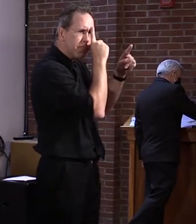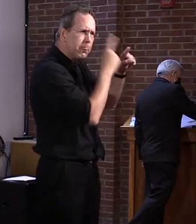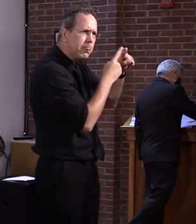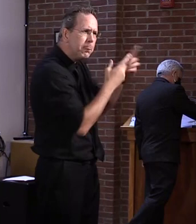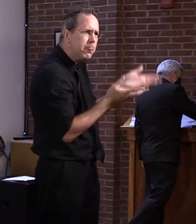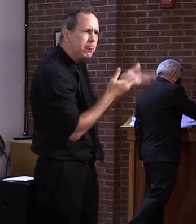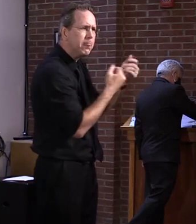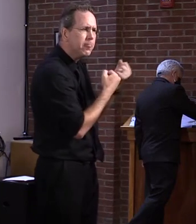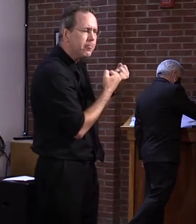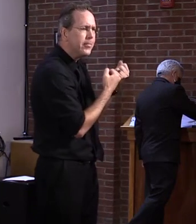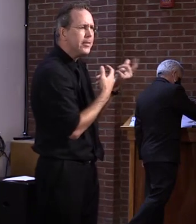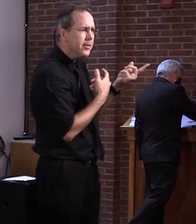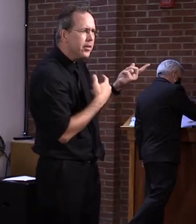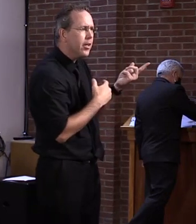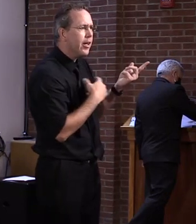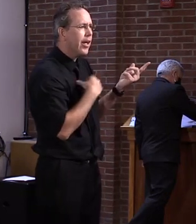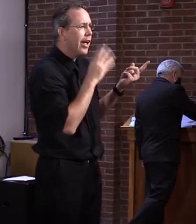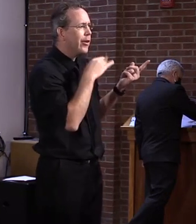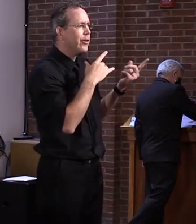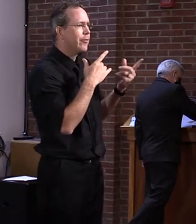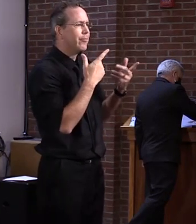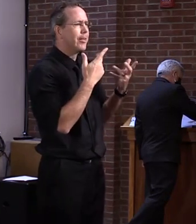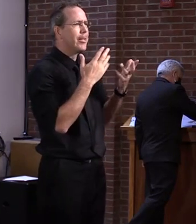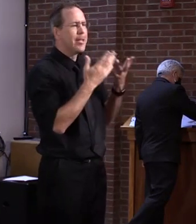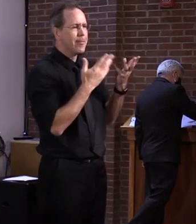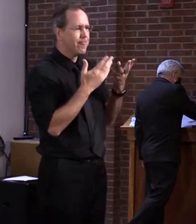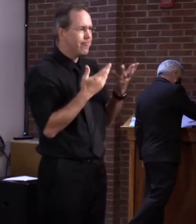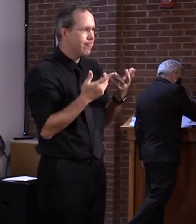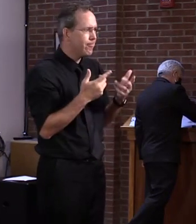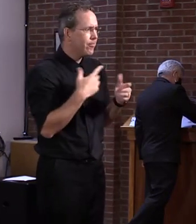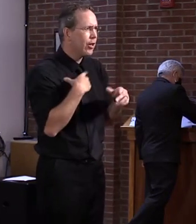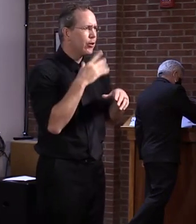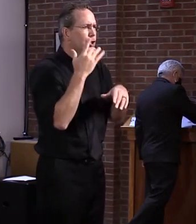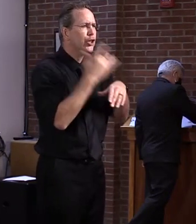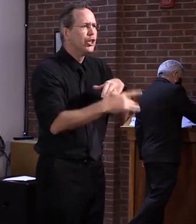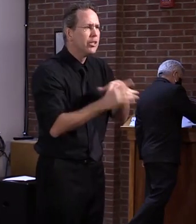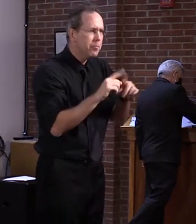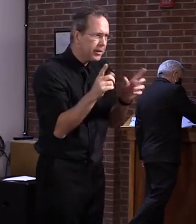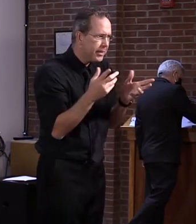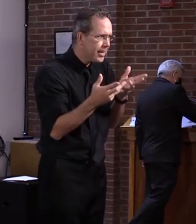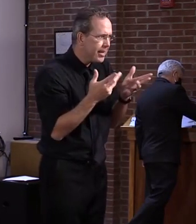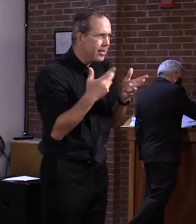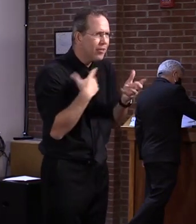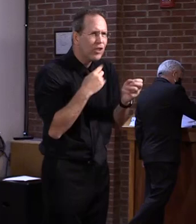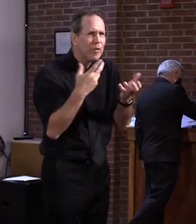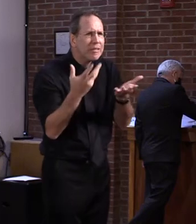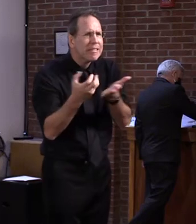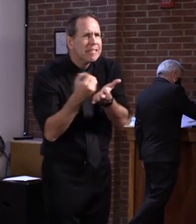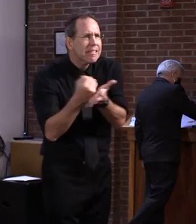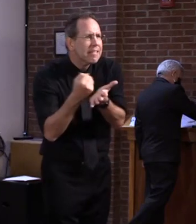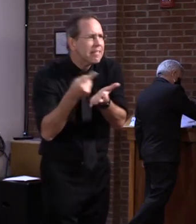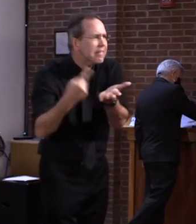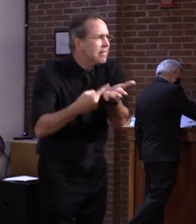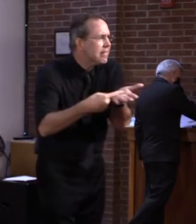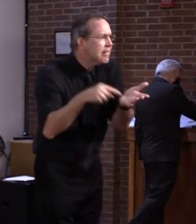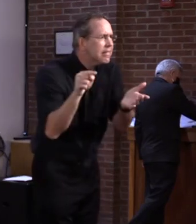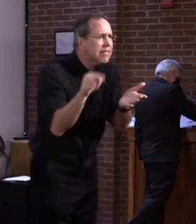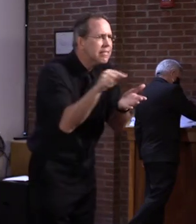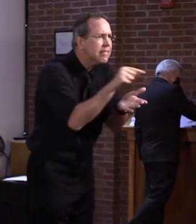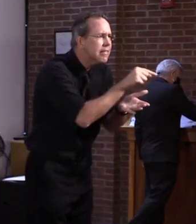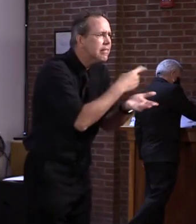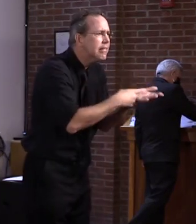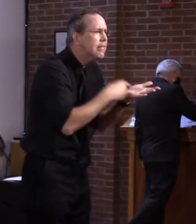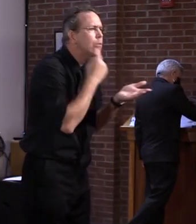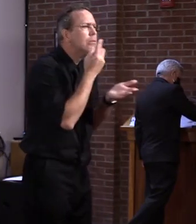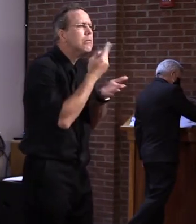enough, but I think these conversations aren't going very much as we speak right now. And we'll know more here in the coming weeks. Uh, we have had a conversation.